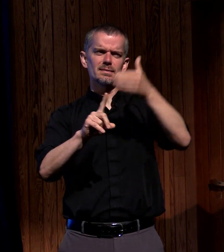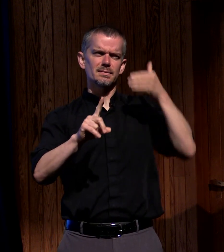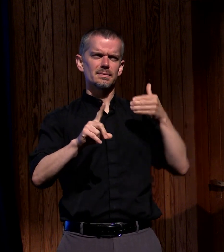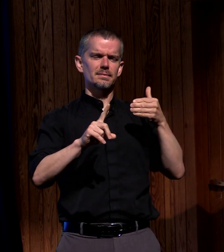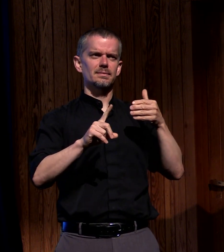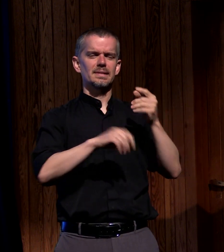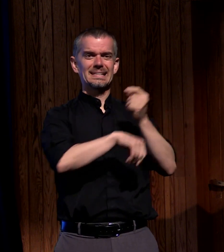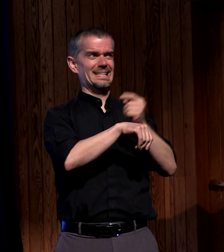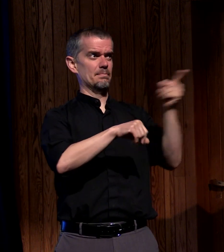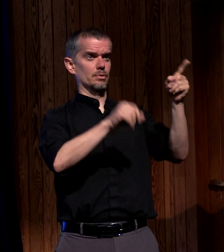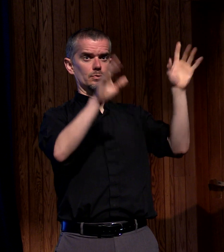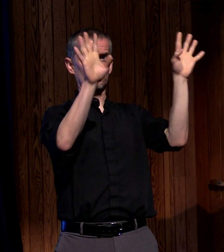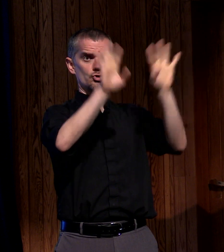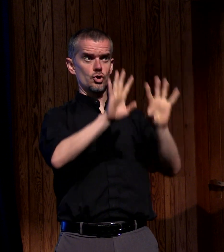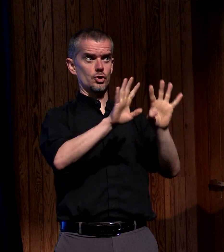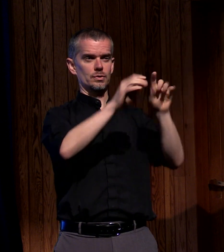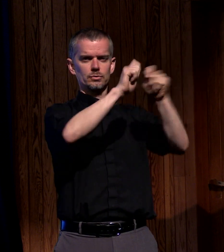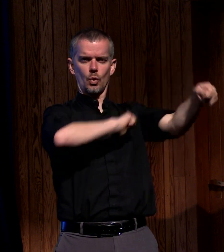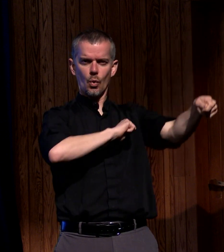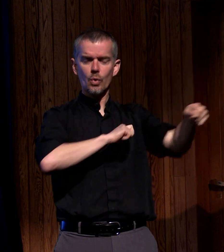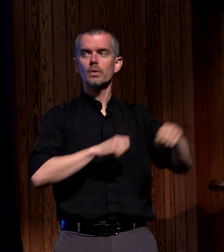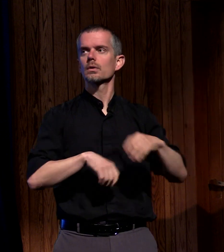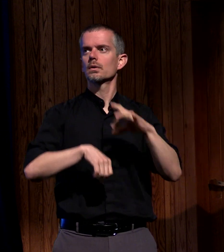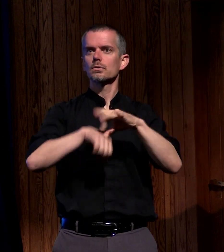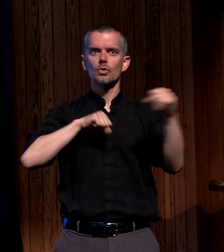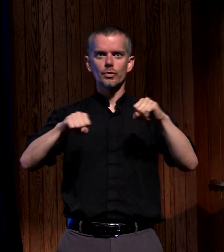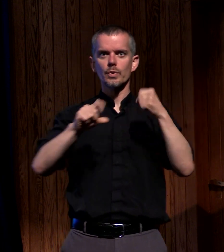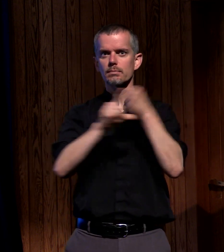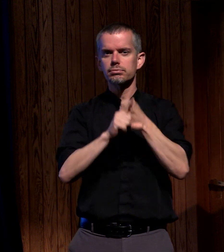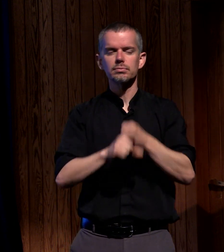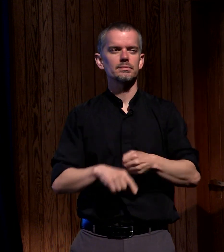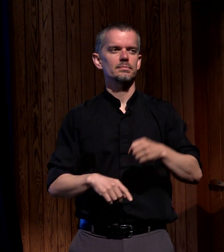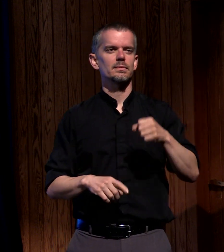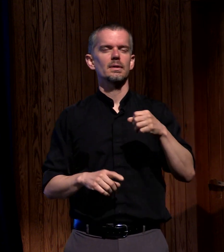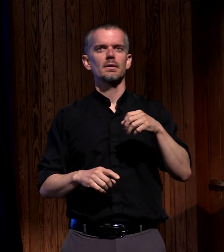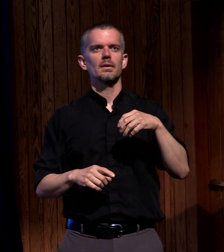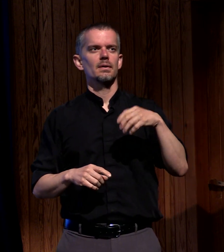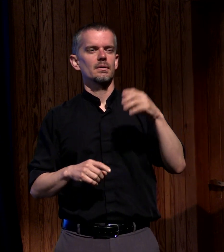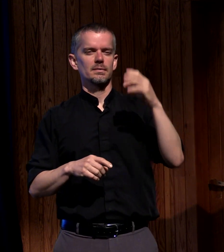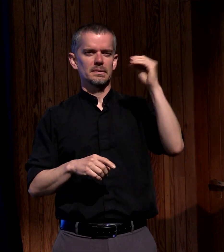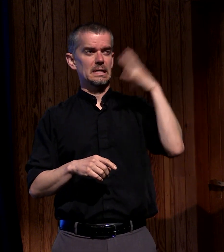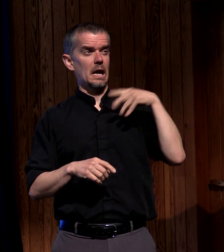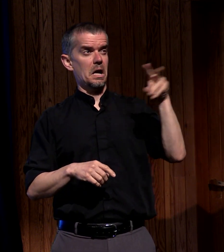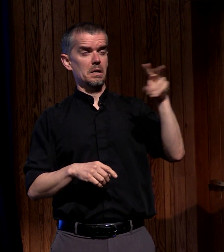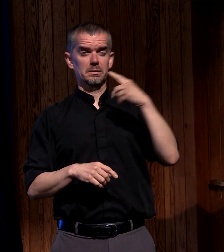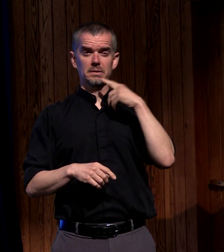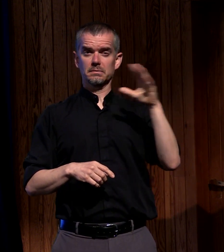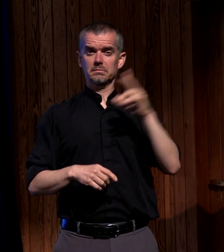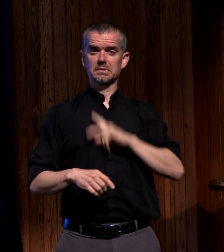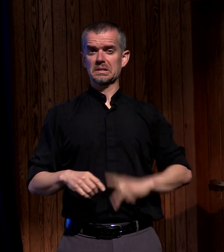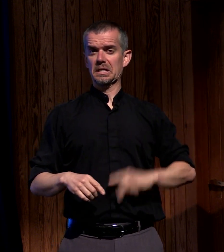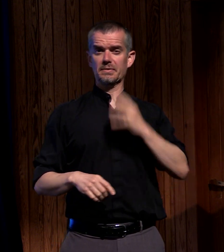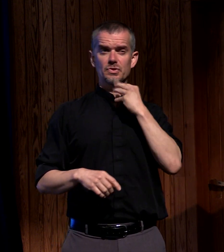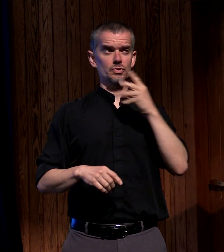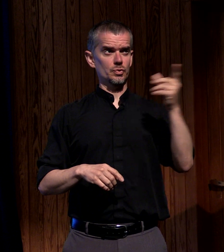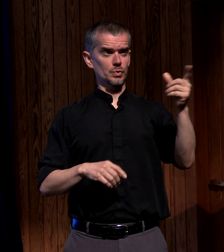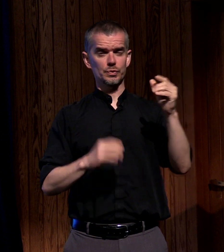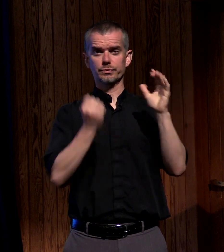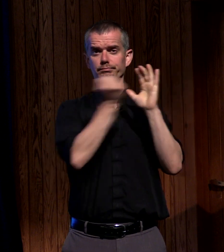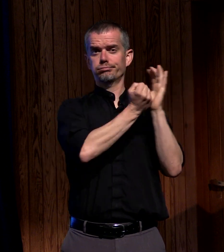was torn there was this earthquake when this guy that they some claimed was the king of the Jews breathed his last in fact there's